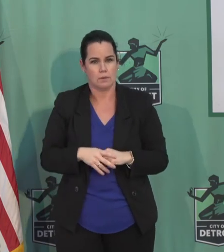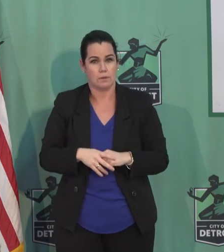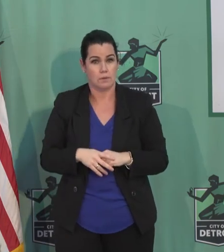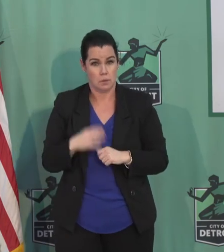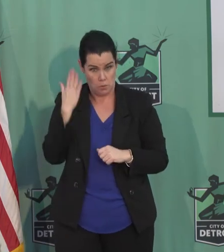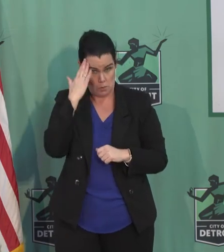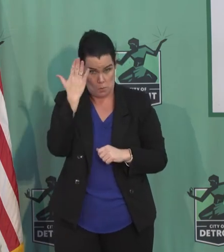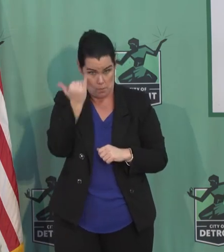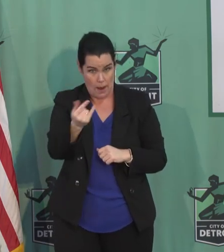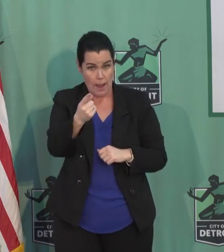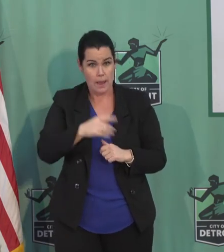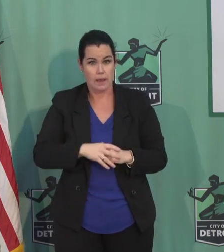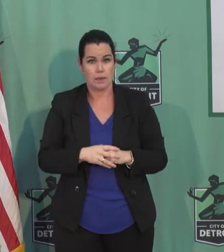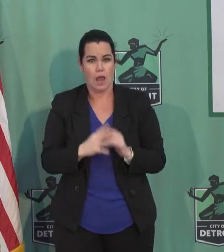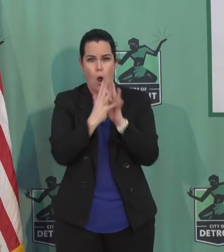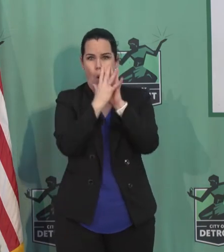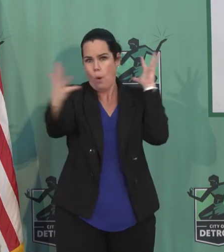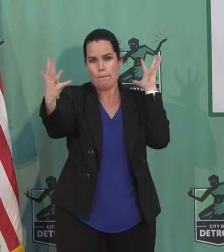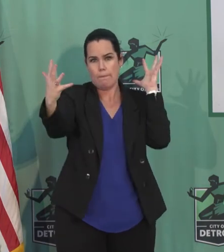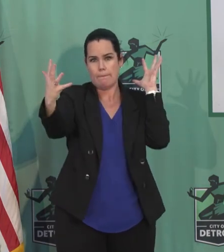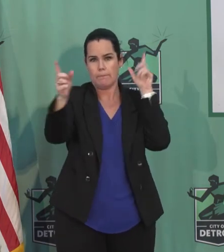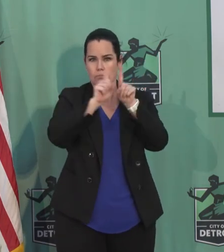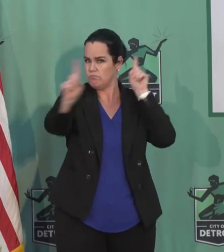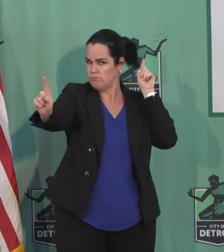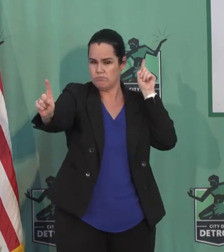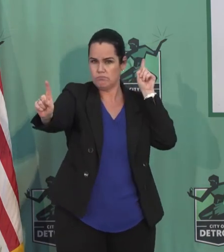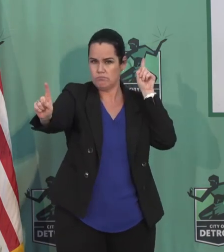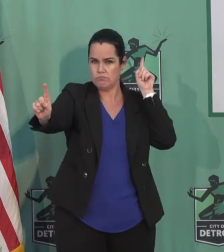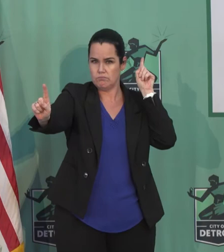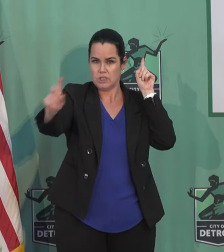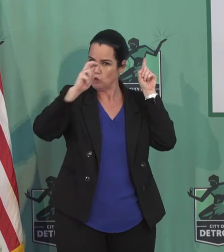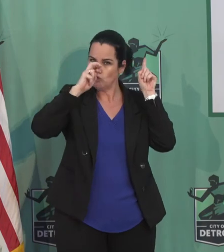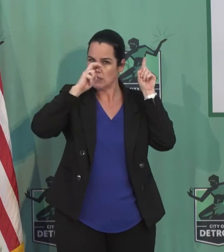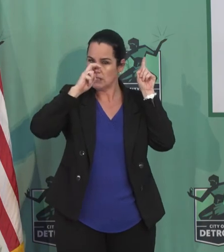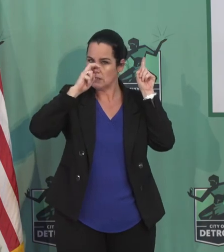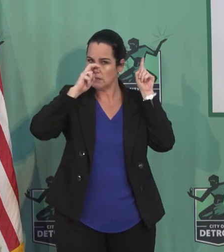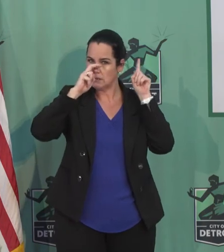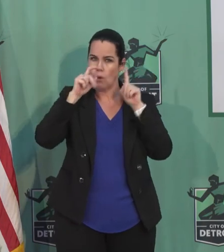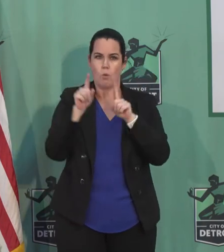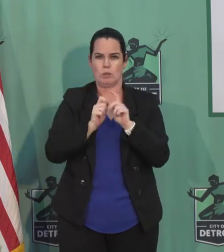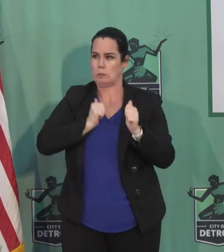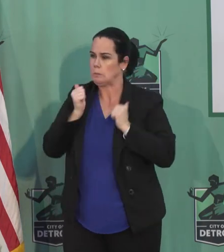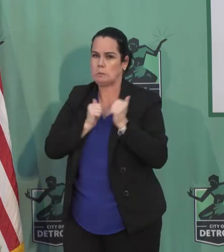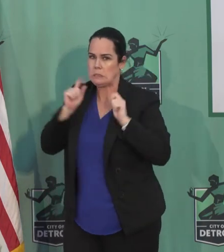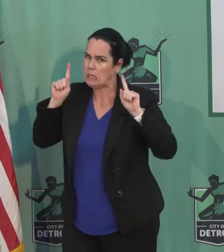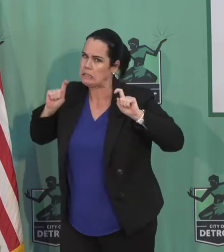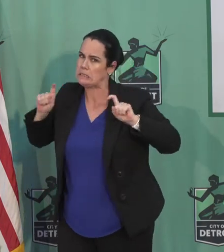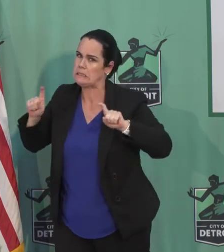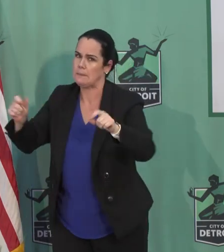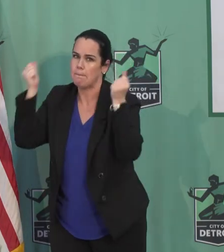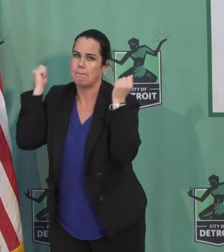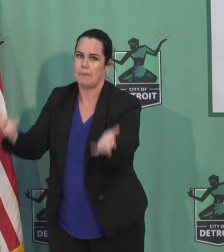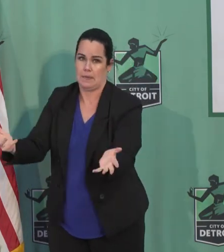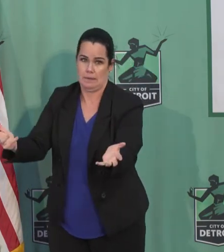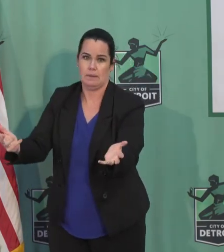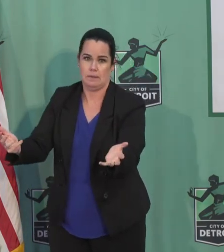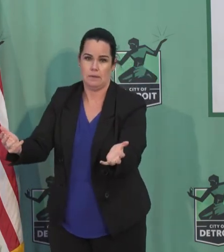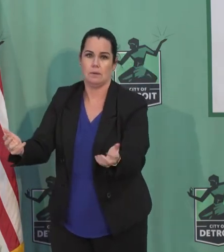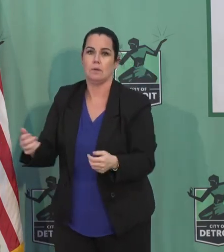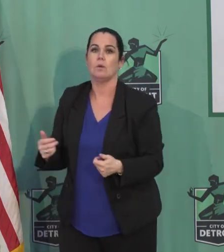Korea did? Very good social distancing and very aggressive testing. We are trying